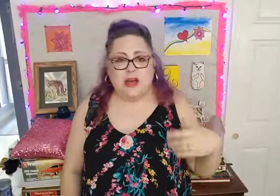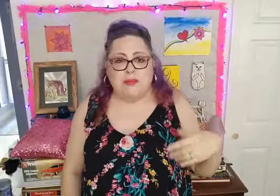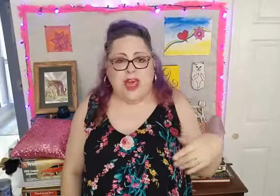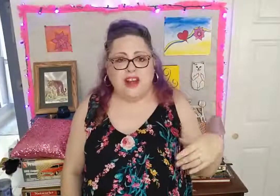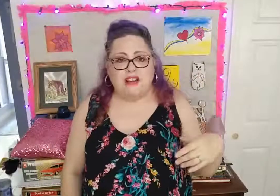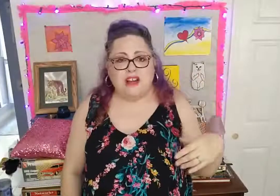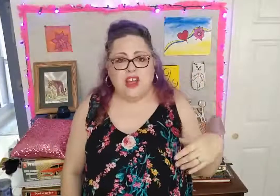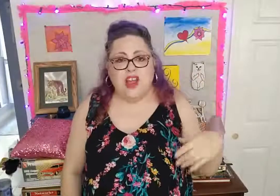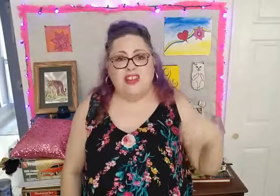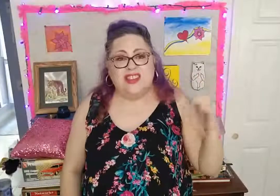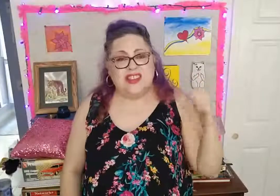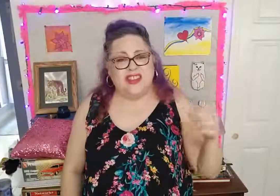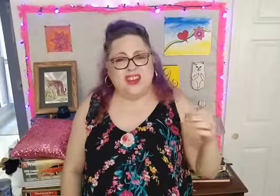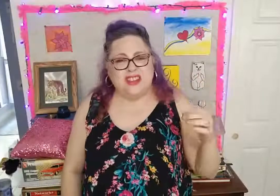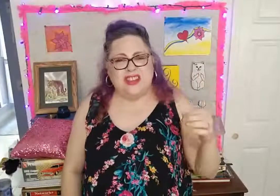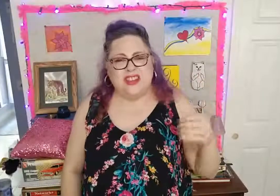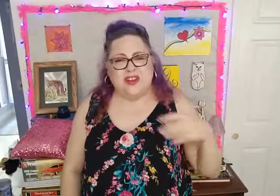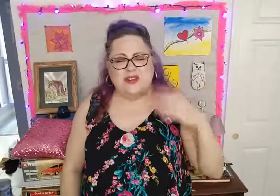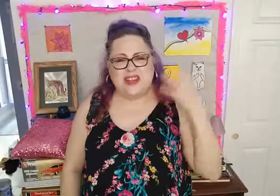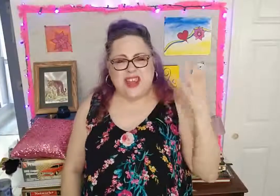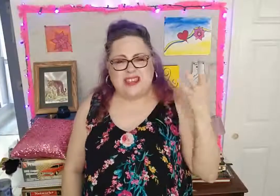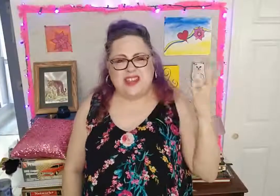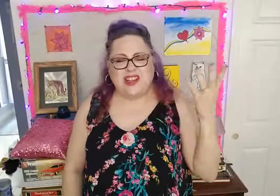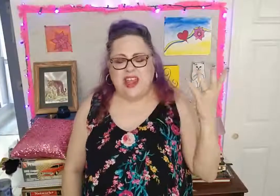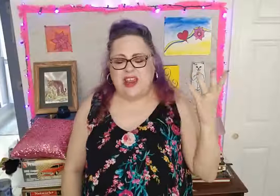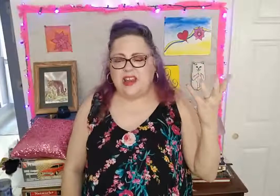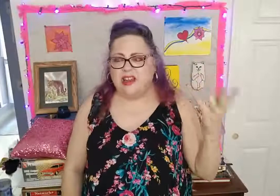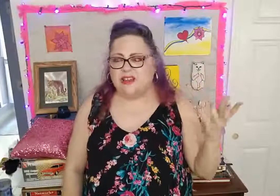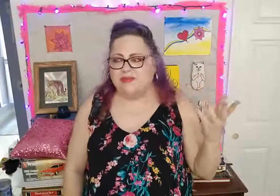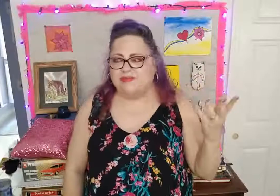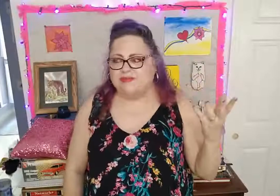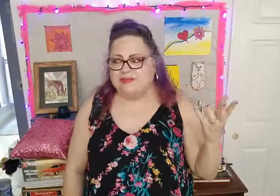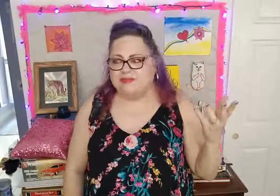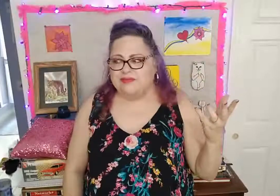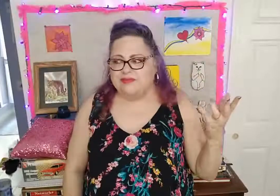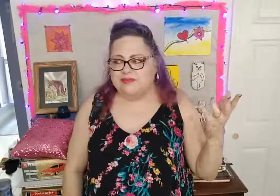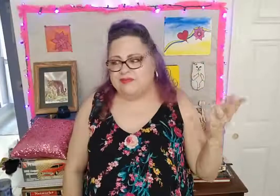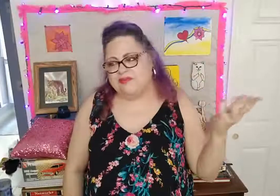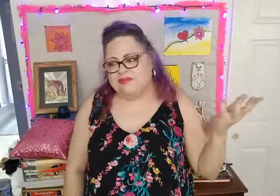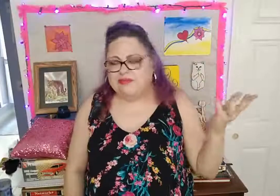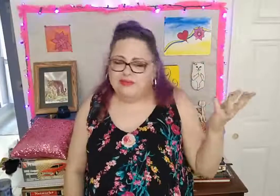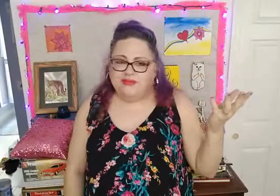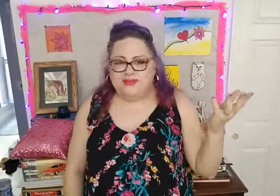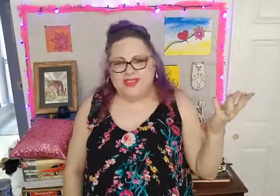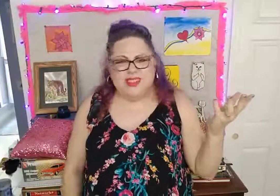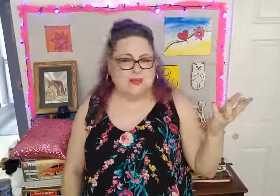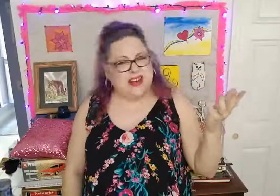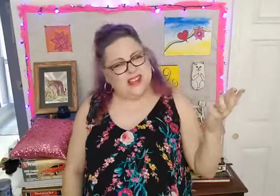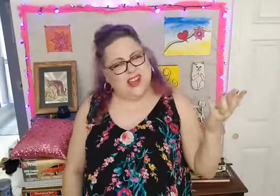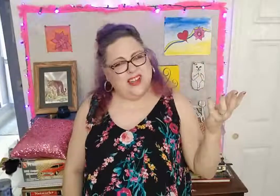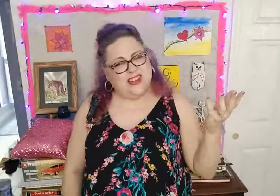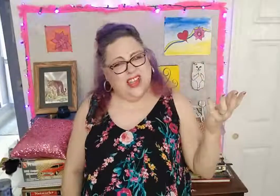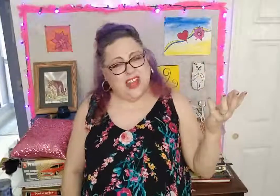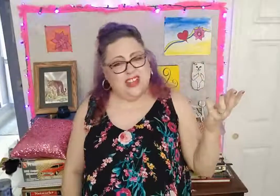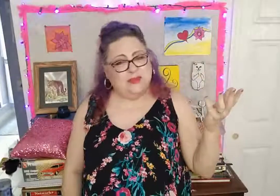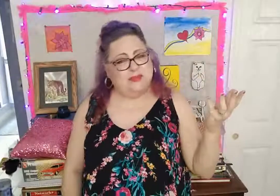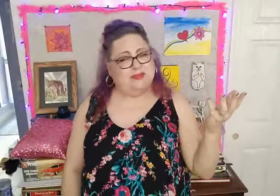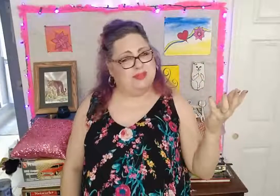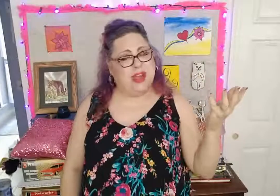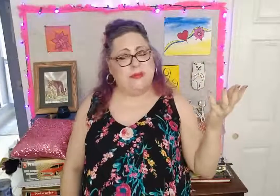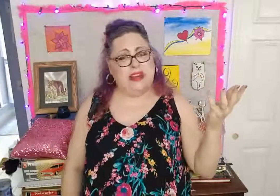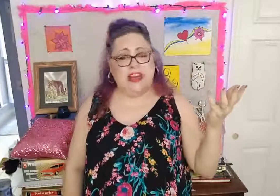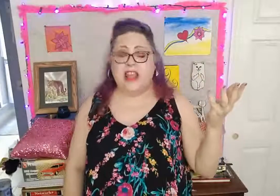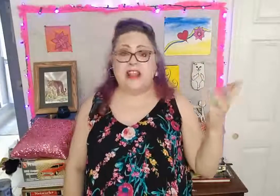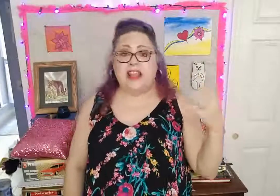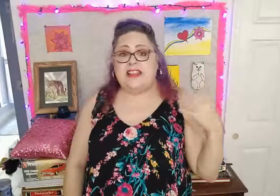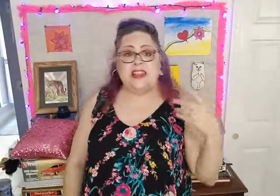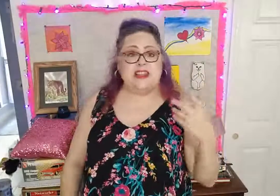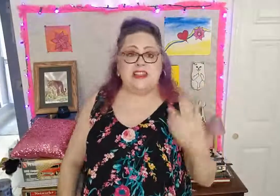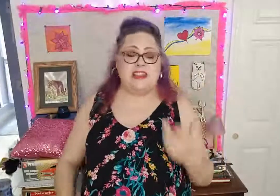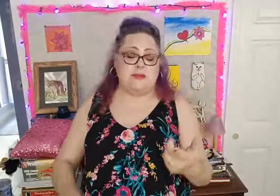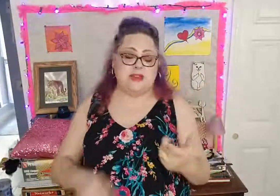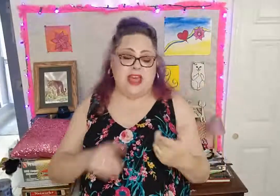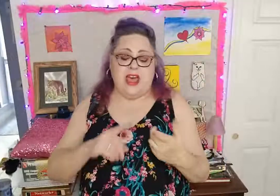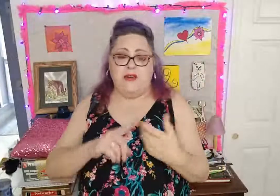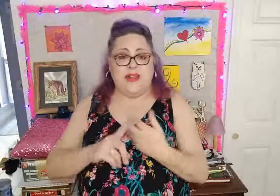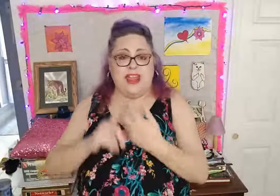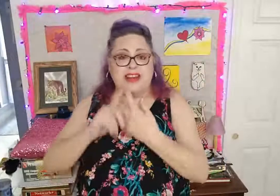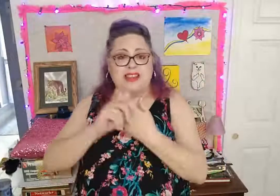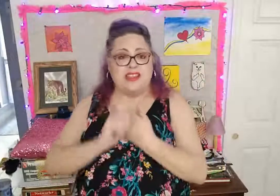not bad. The salsa, though, tasted like tomato sauce, ketchup. I mean, it didn't seem to have any